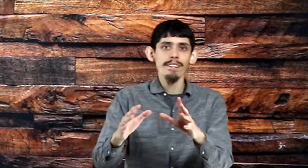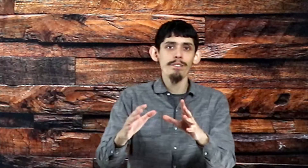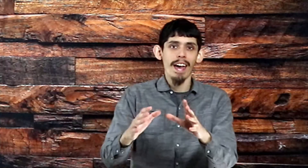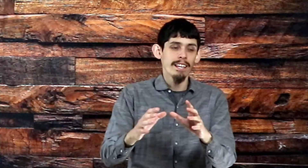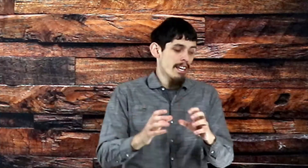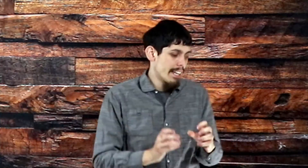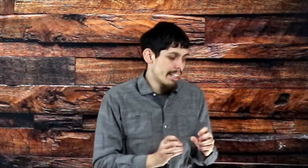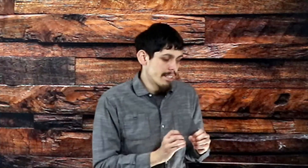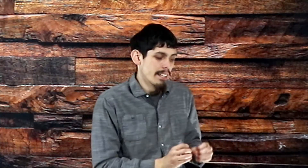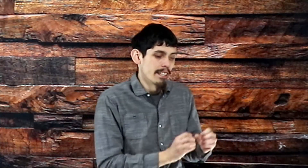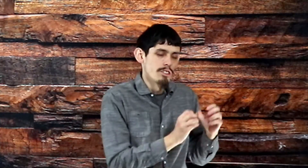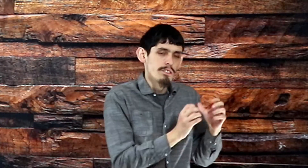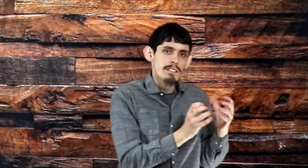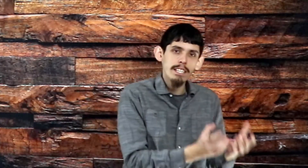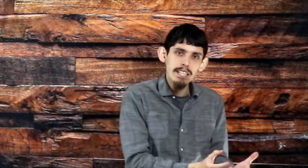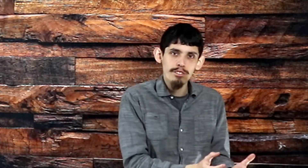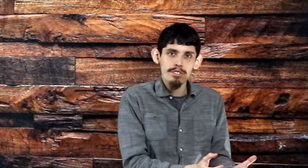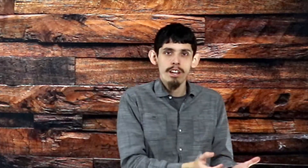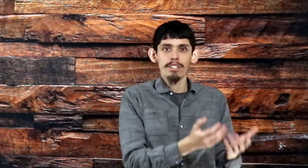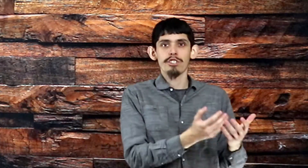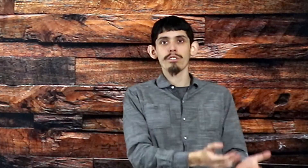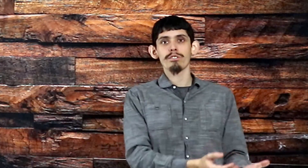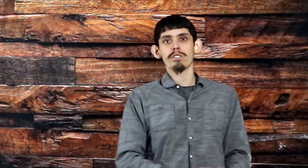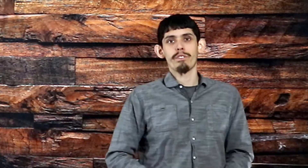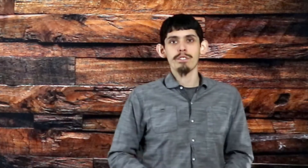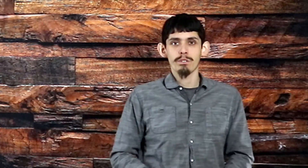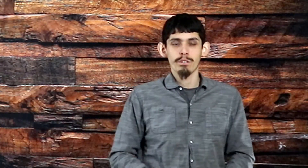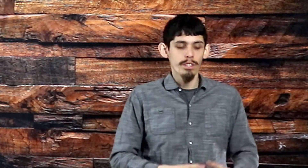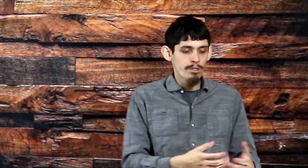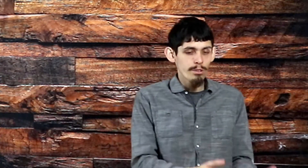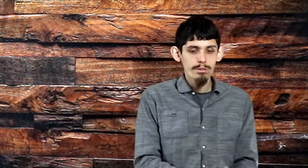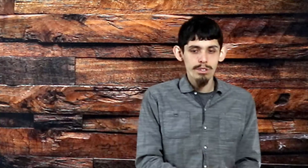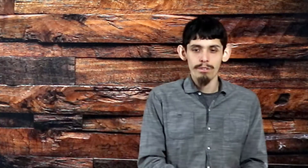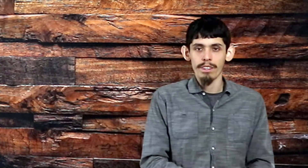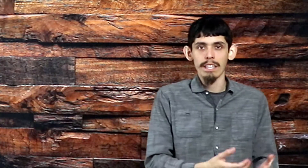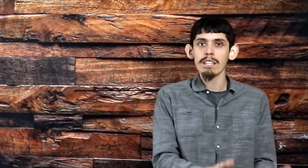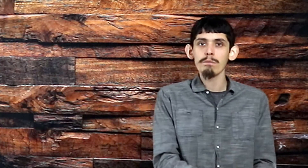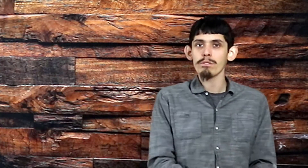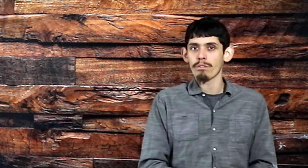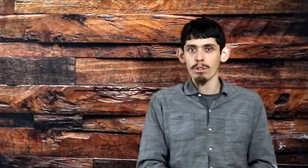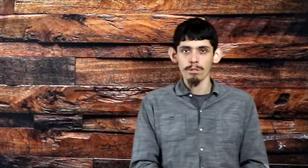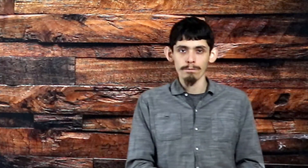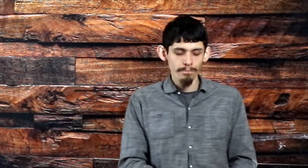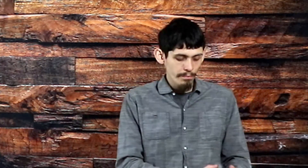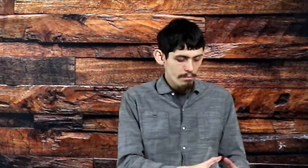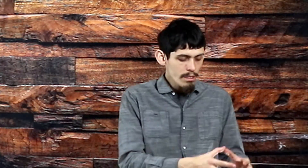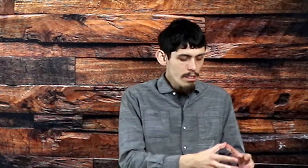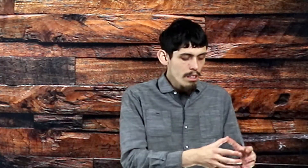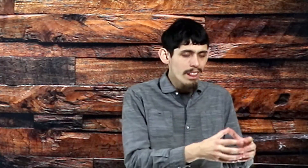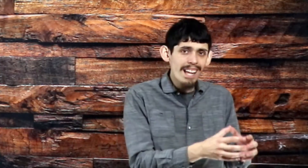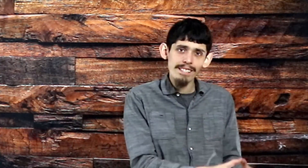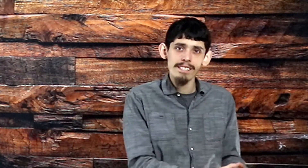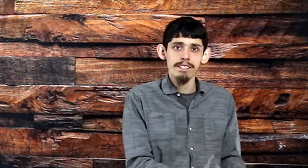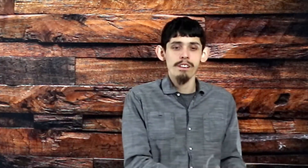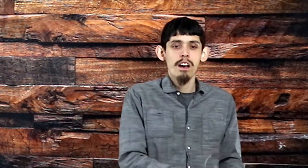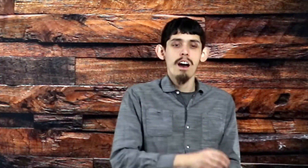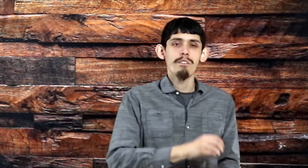that in seeking to teach the children of Israel, the Jews of, the Hebrews of old, lessons of the